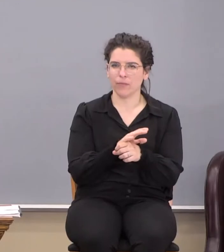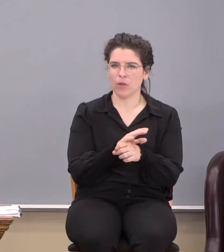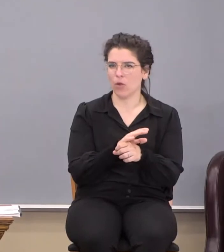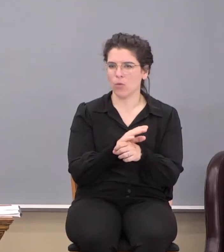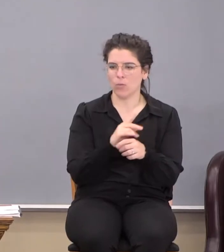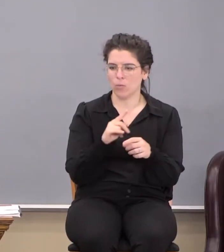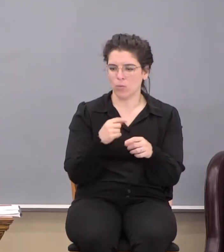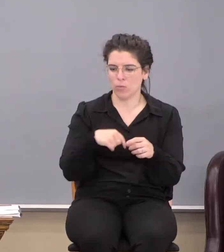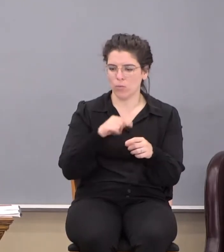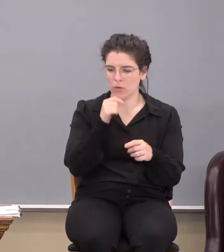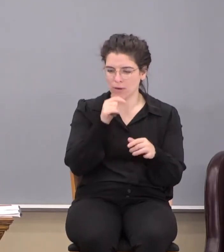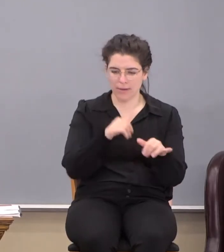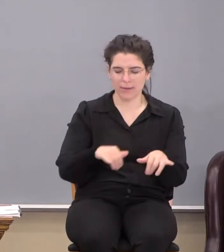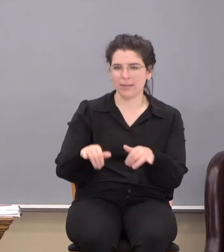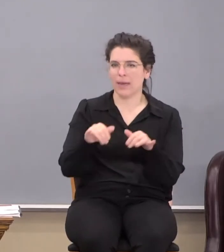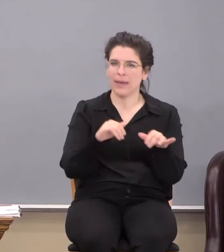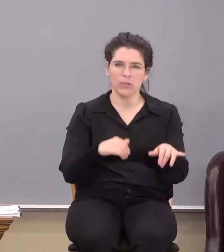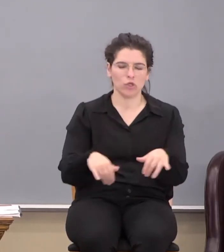we're not the standard.